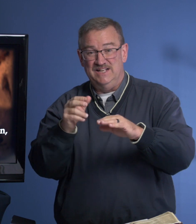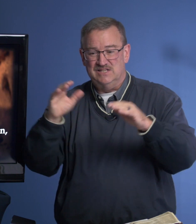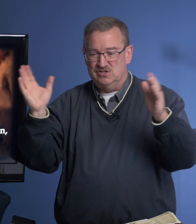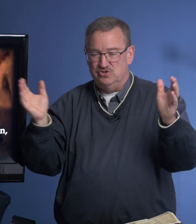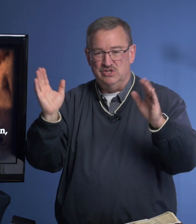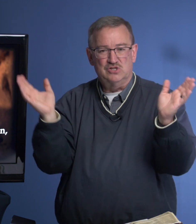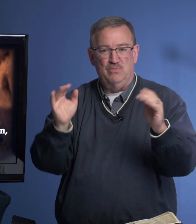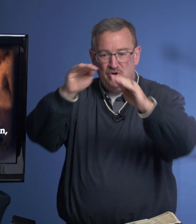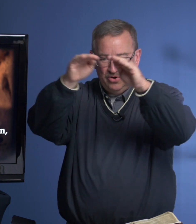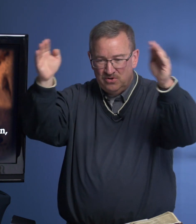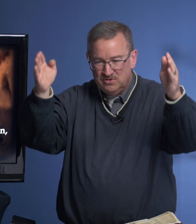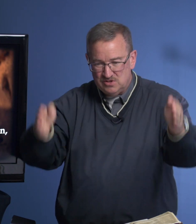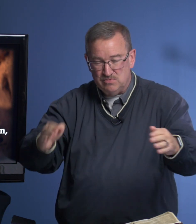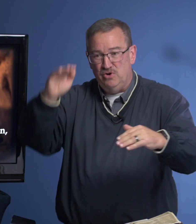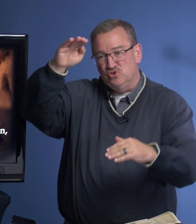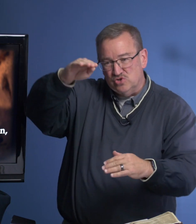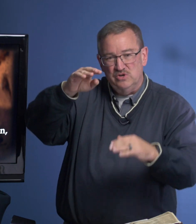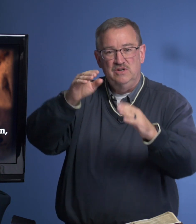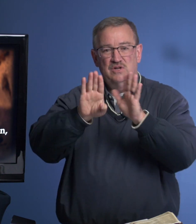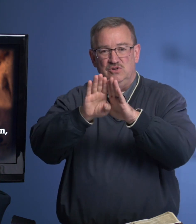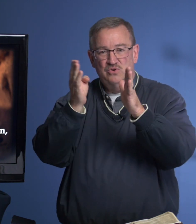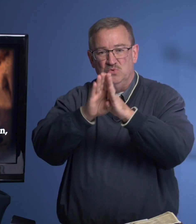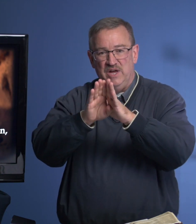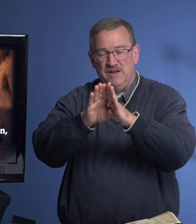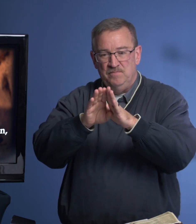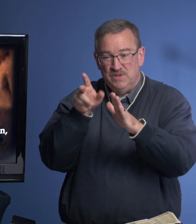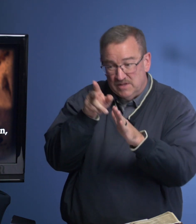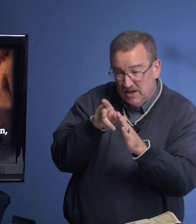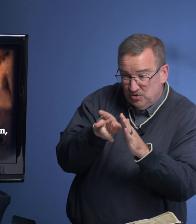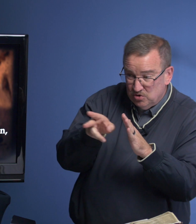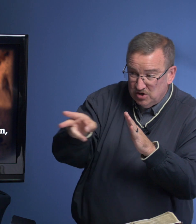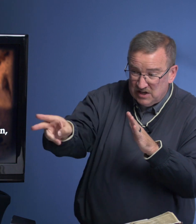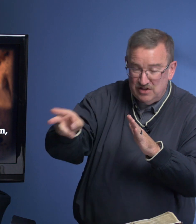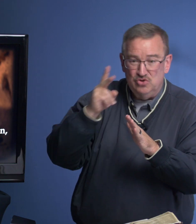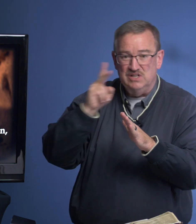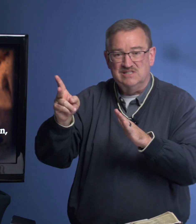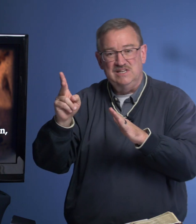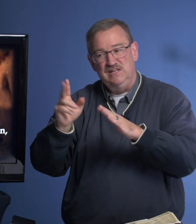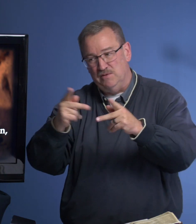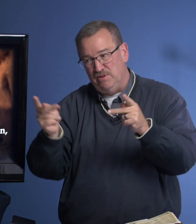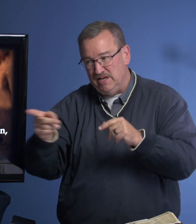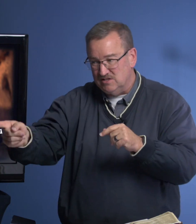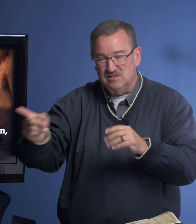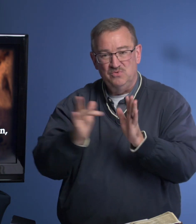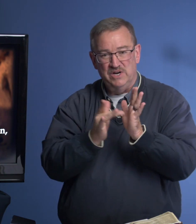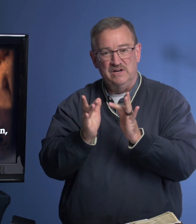there's a small, short doorway that if you look in, you can see the place where